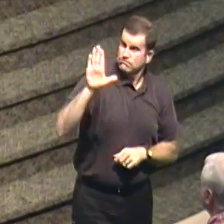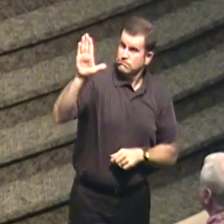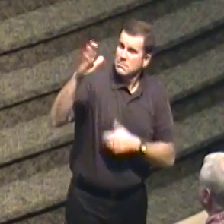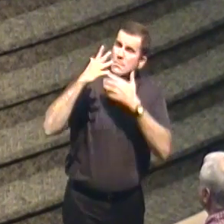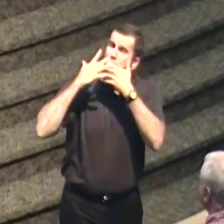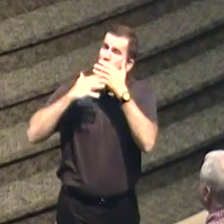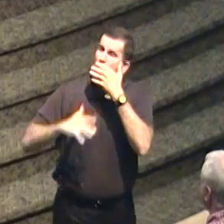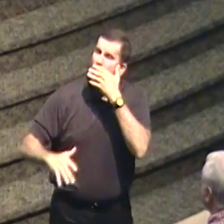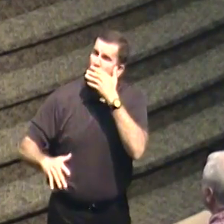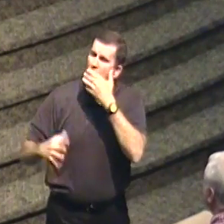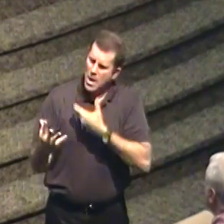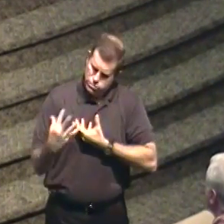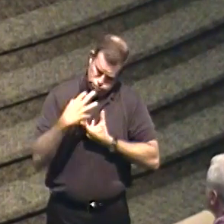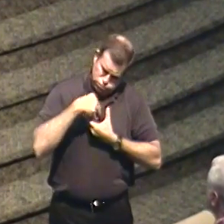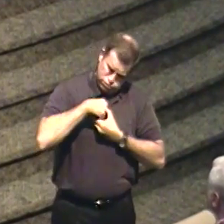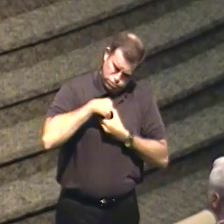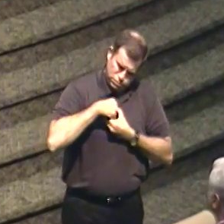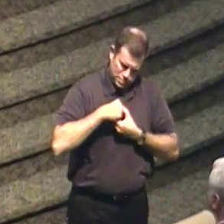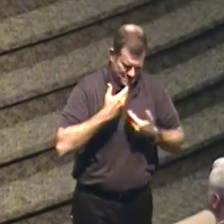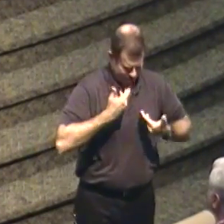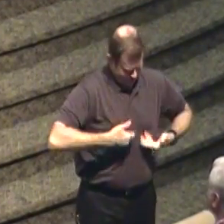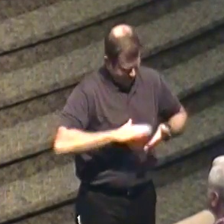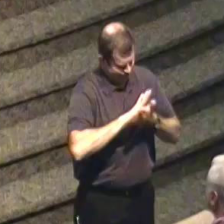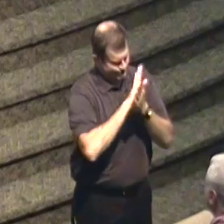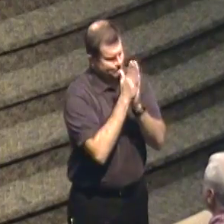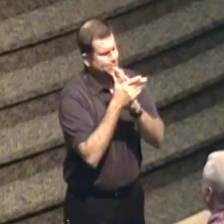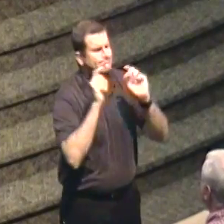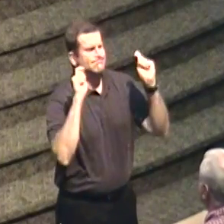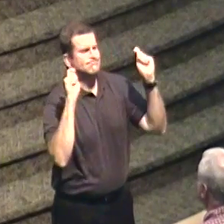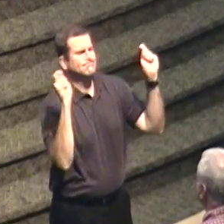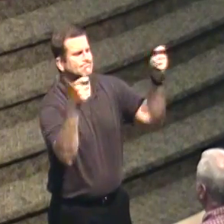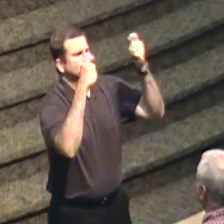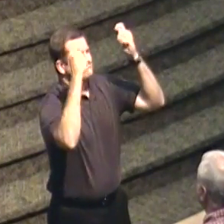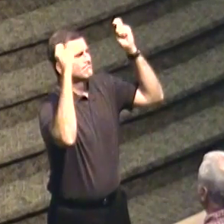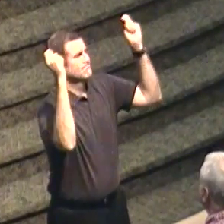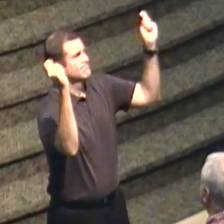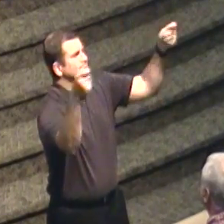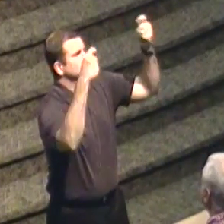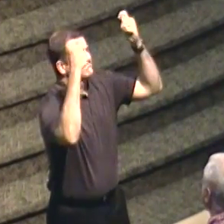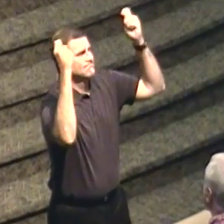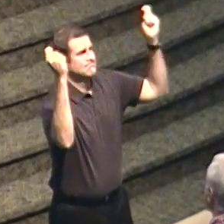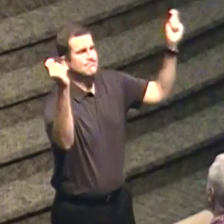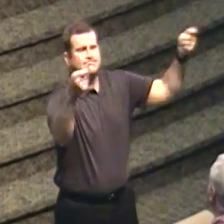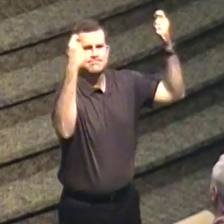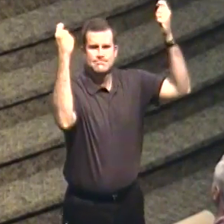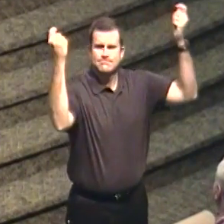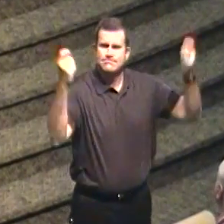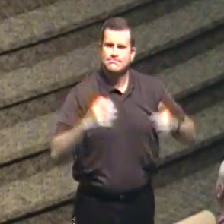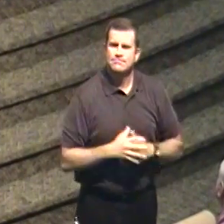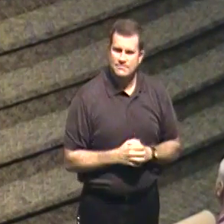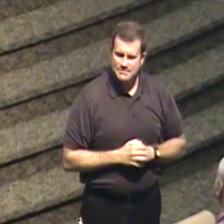life yes the blood it is my victory